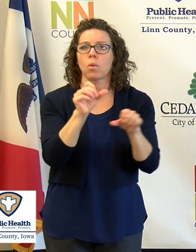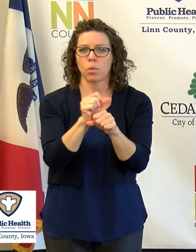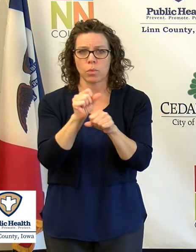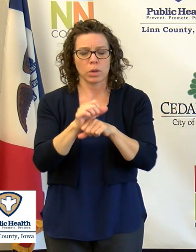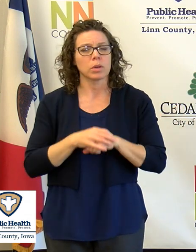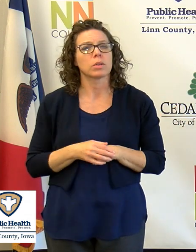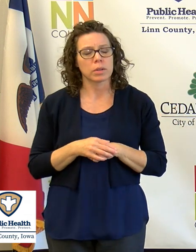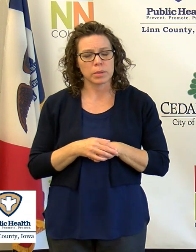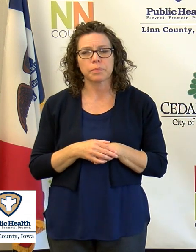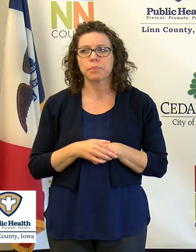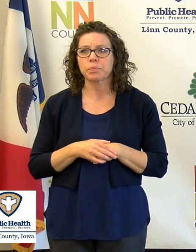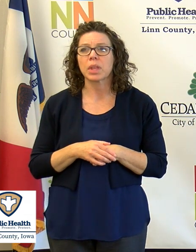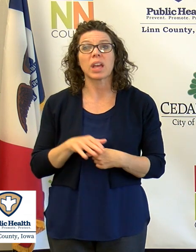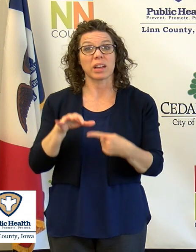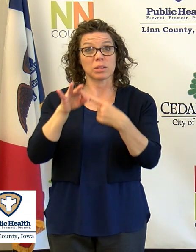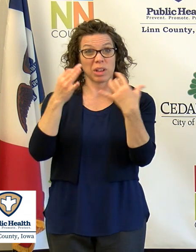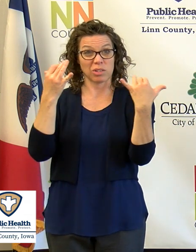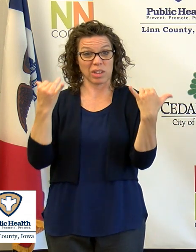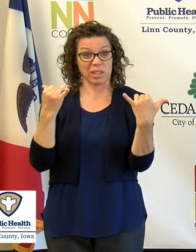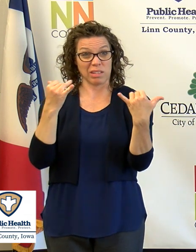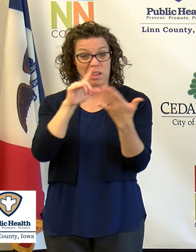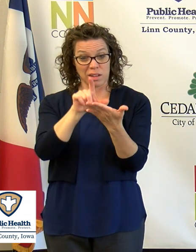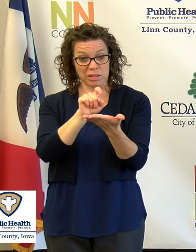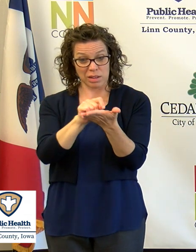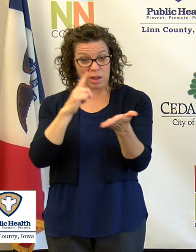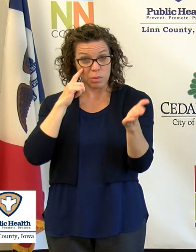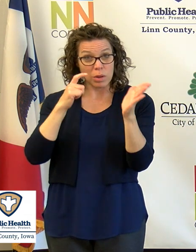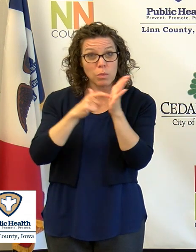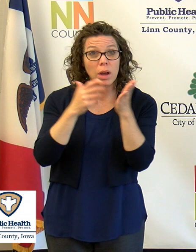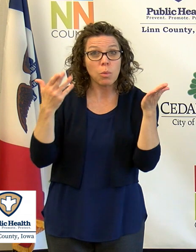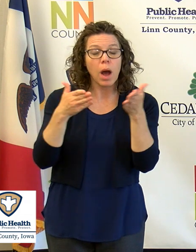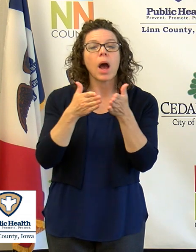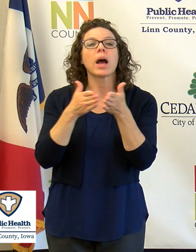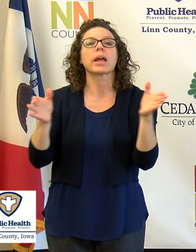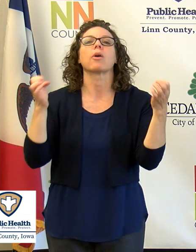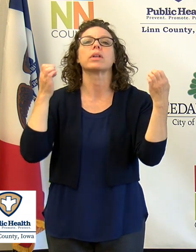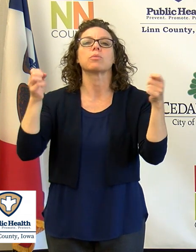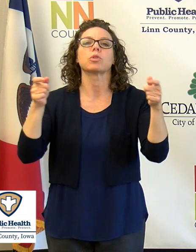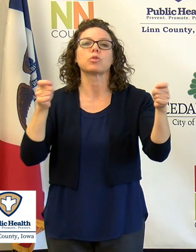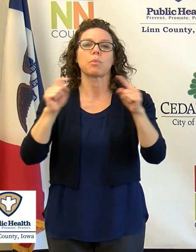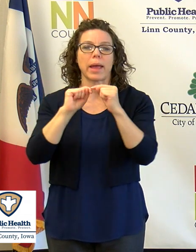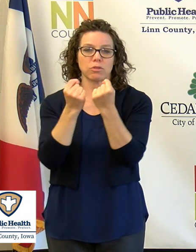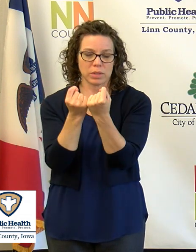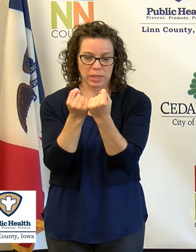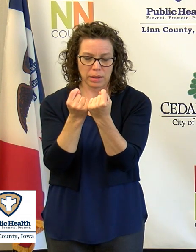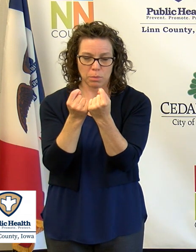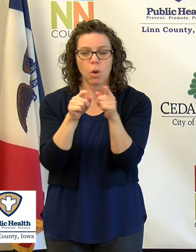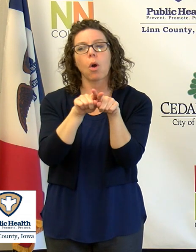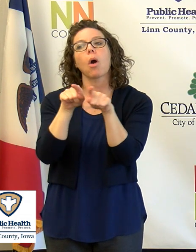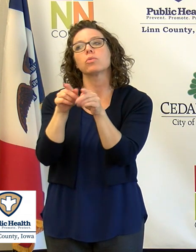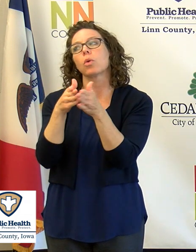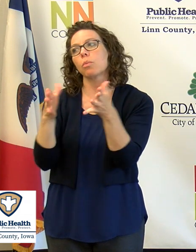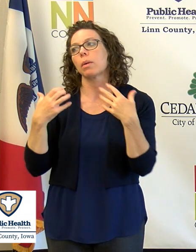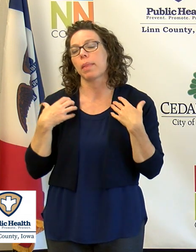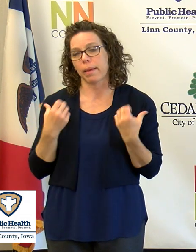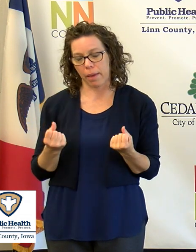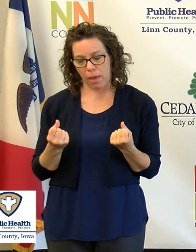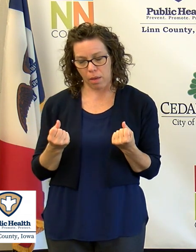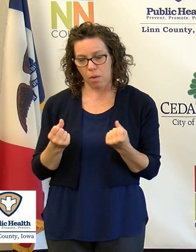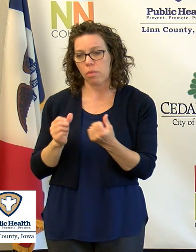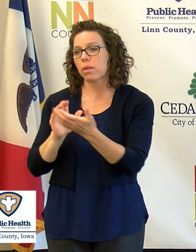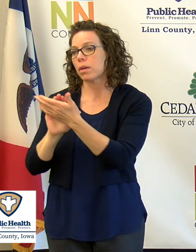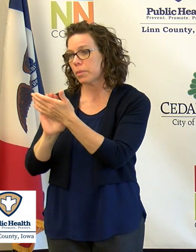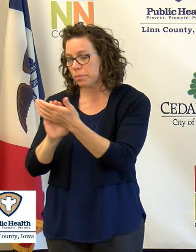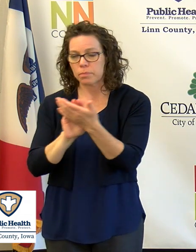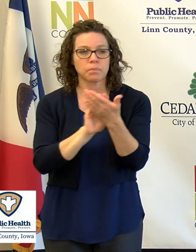it's especially fitting at this time to recognize our county emergency management team as well as the public health officials and